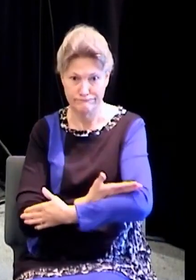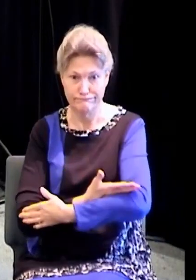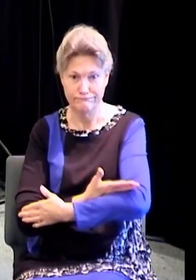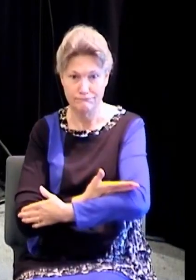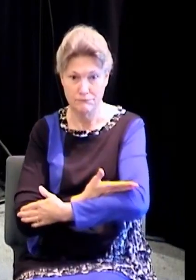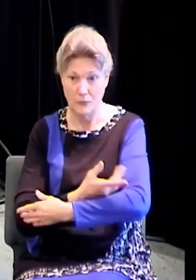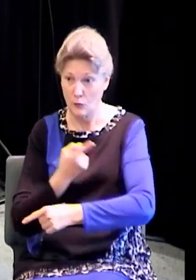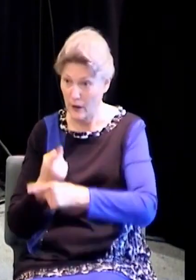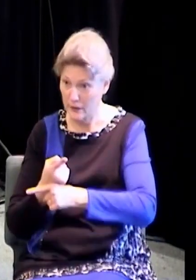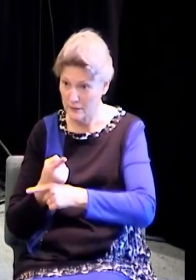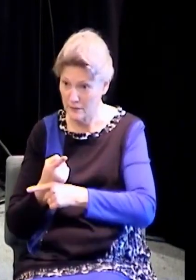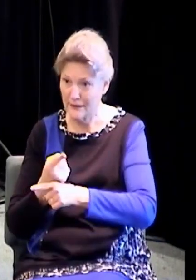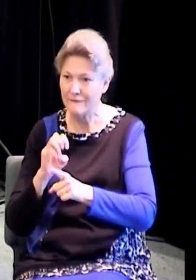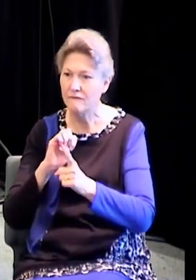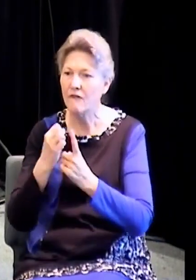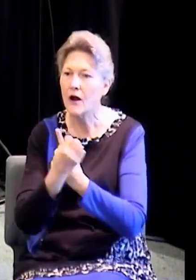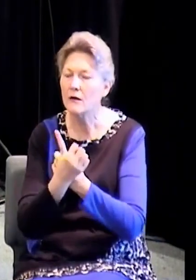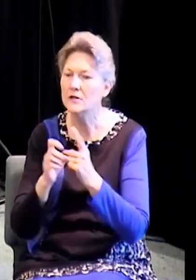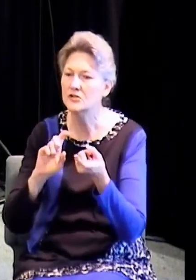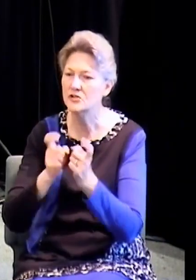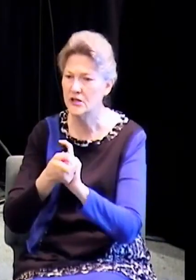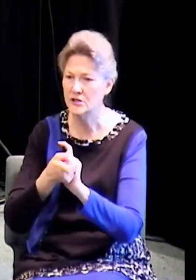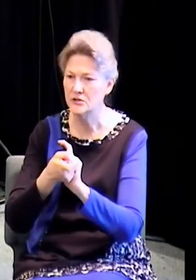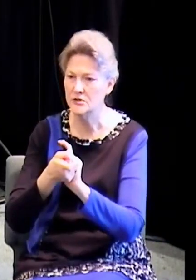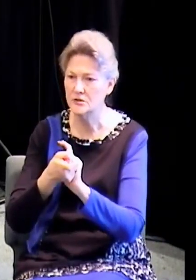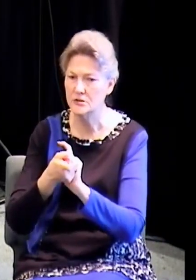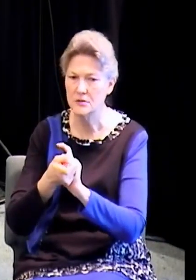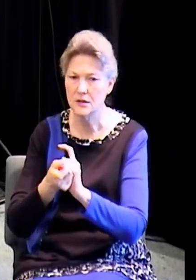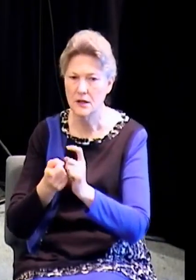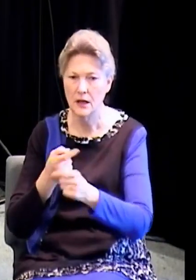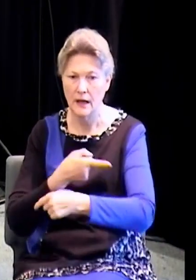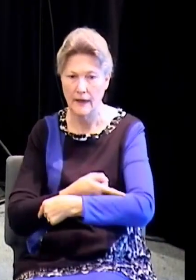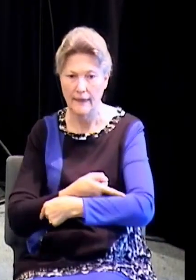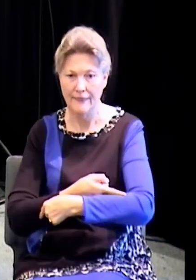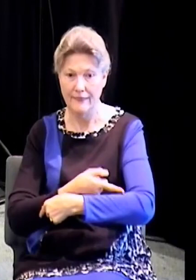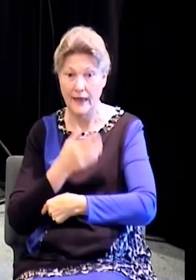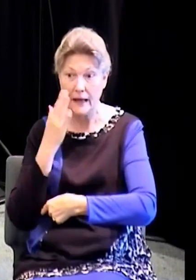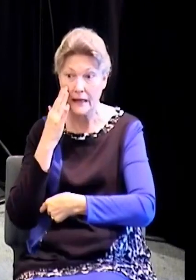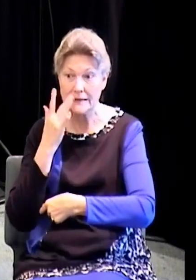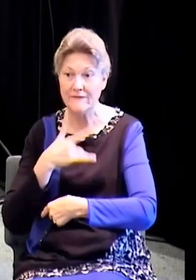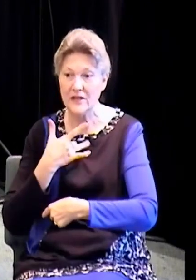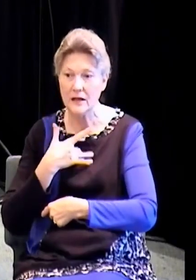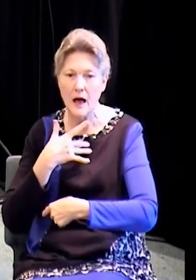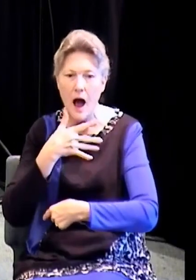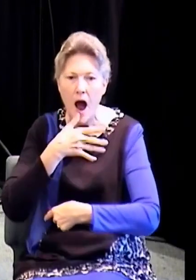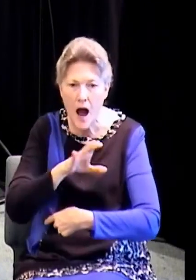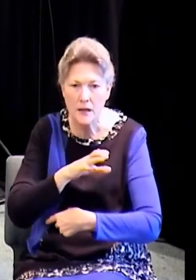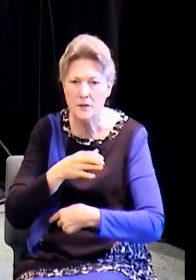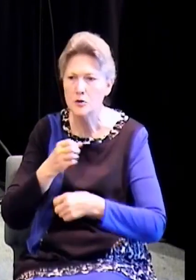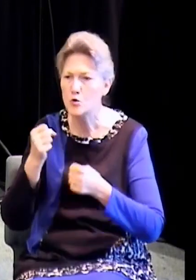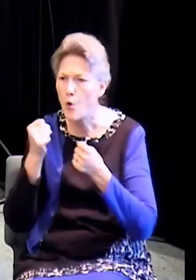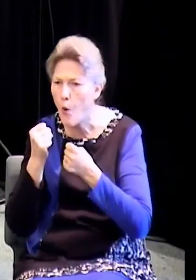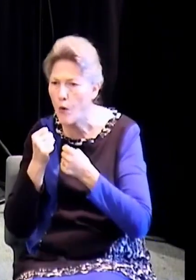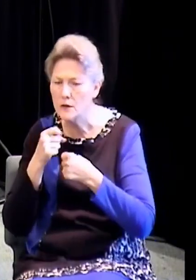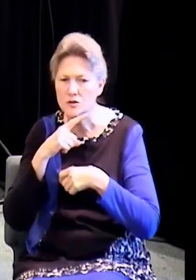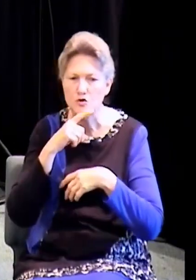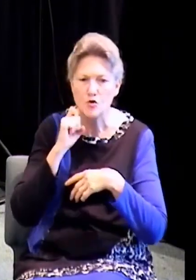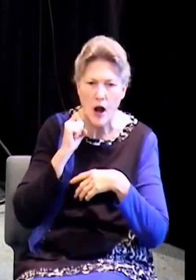environment changes. They're susceptible to hot and cold. They're susceptible to the dry air. They're susceptible